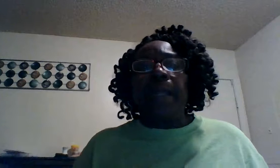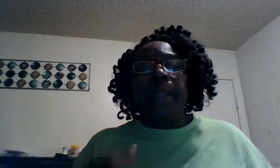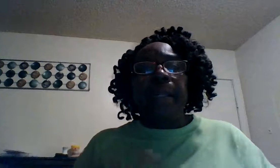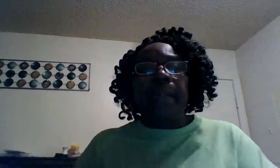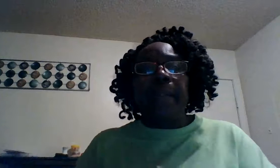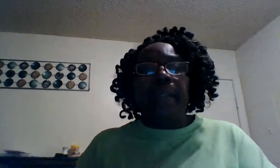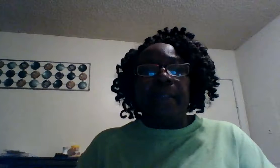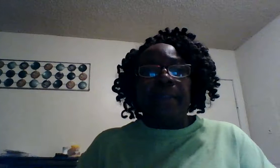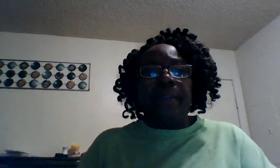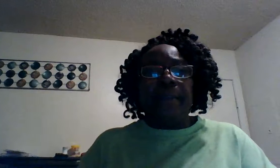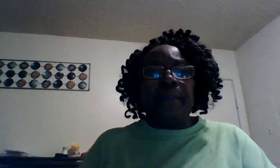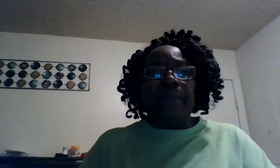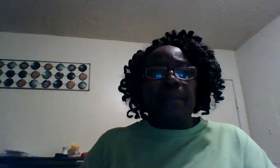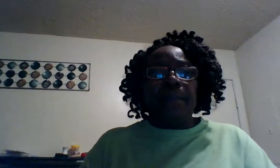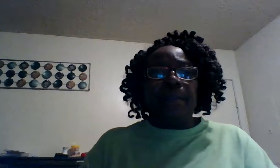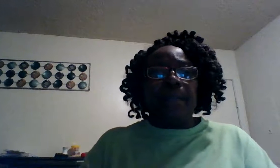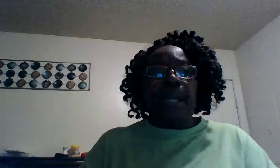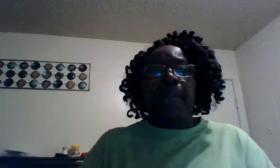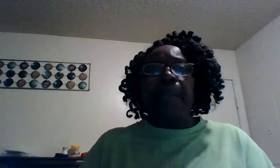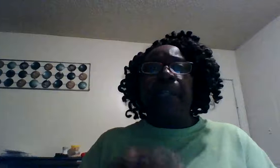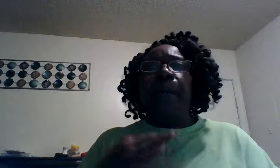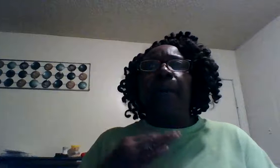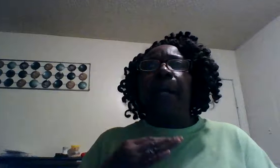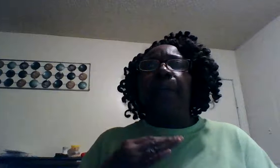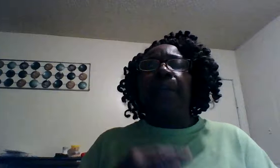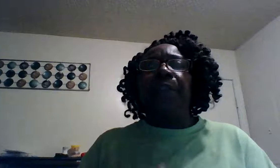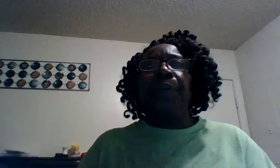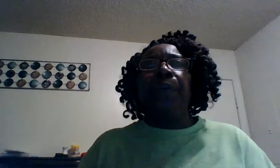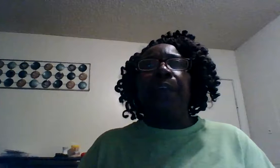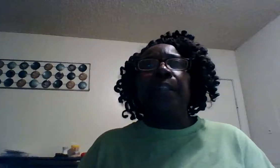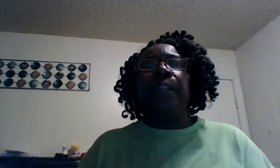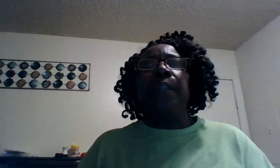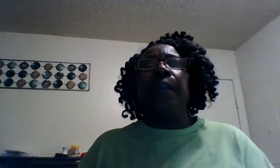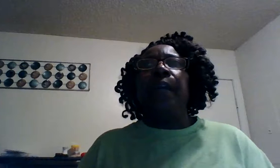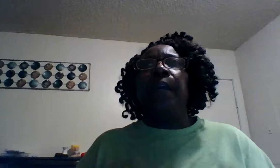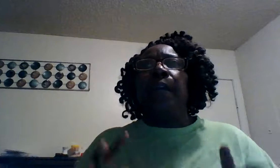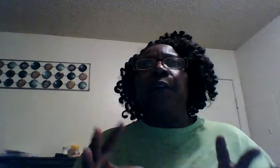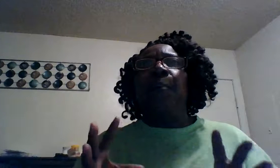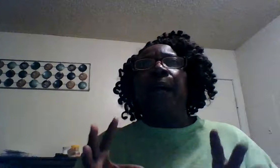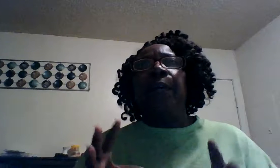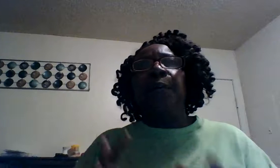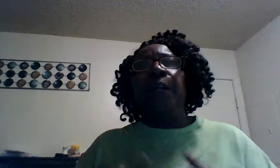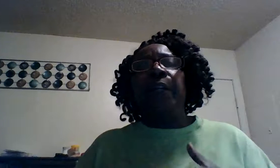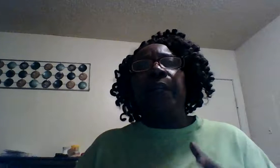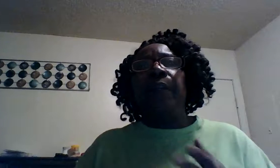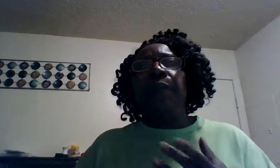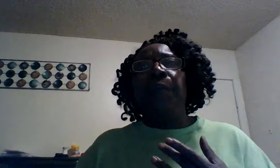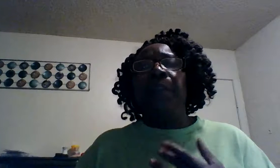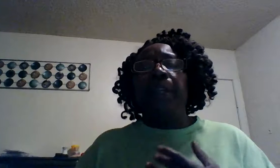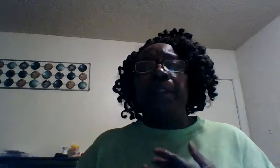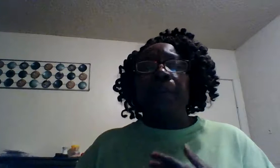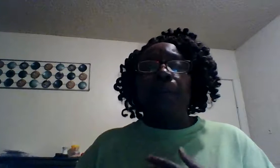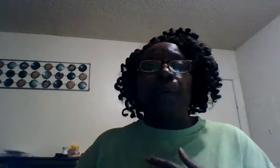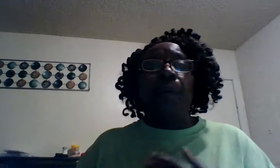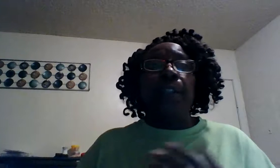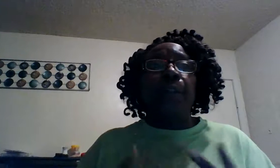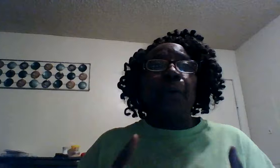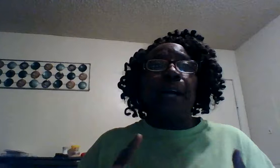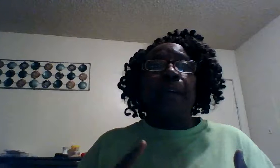nothing doesn't mean no matter what you are facing today no matter what if you're in a divorce no matter